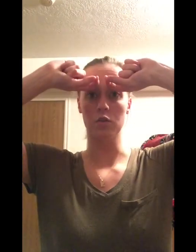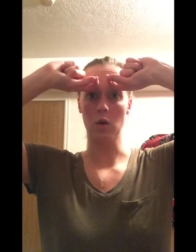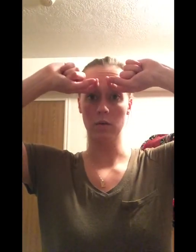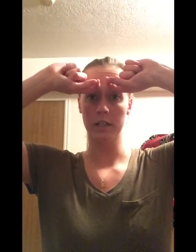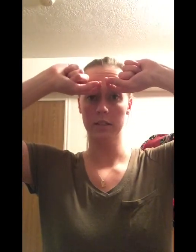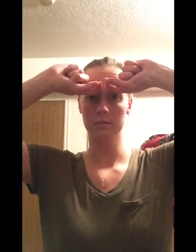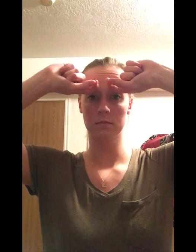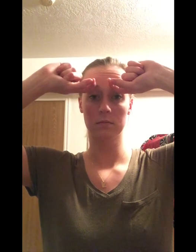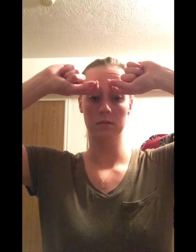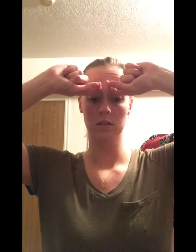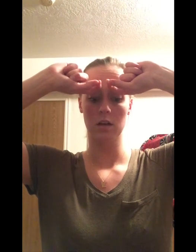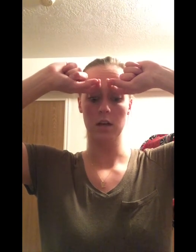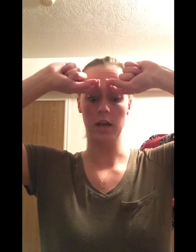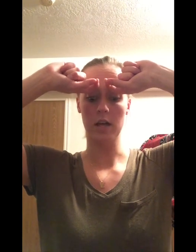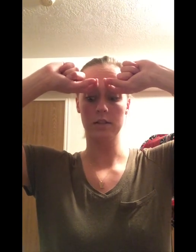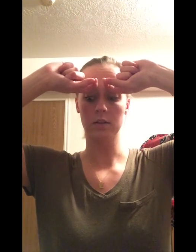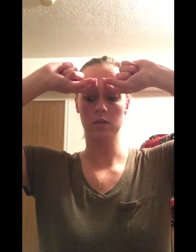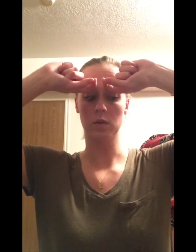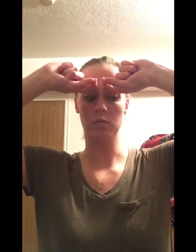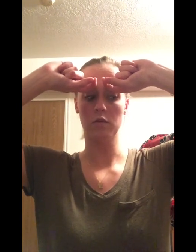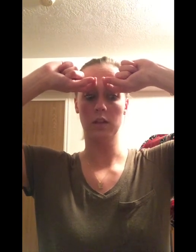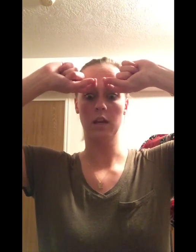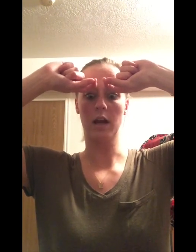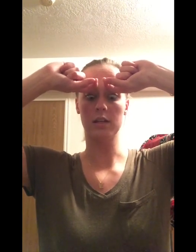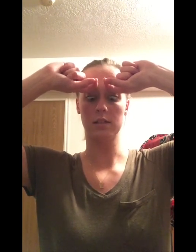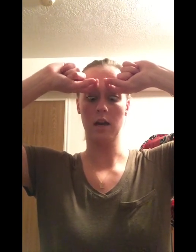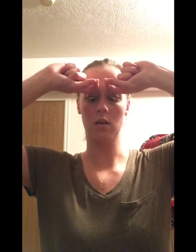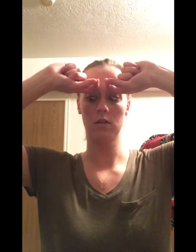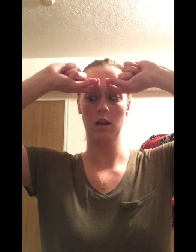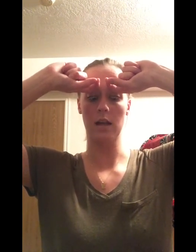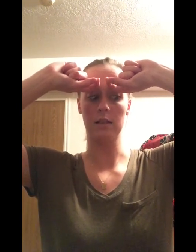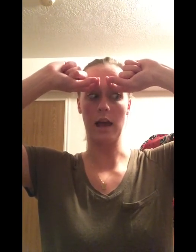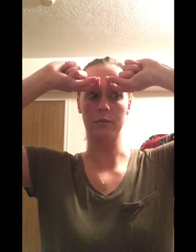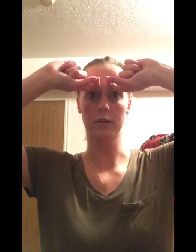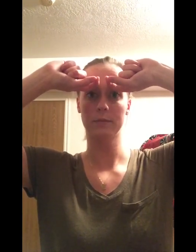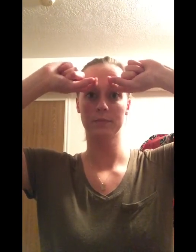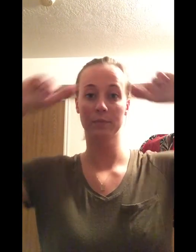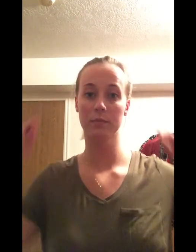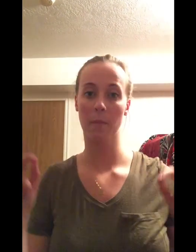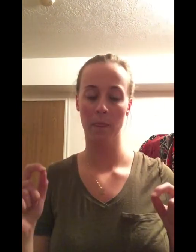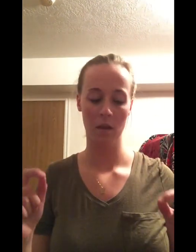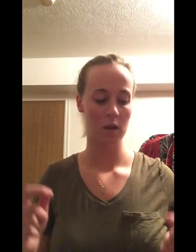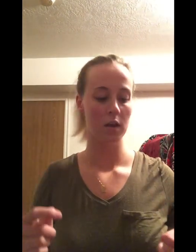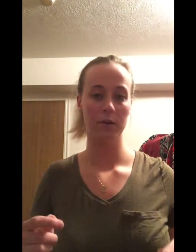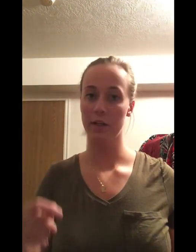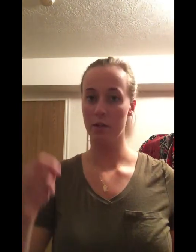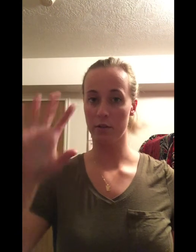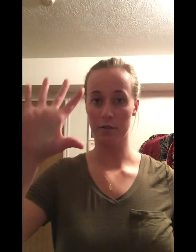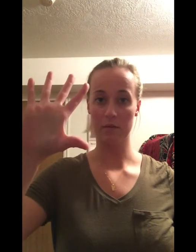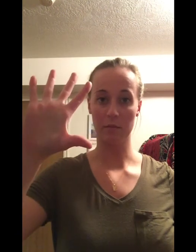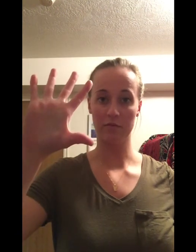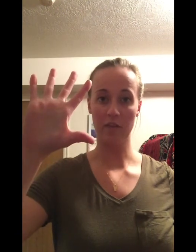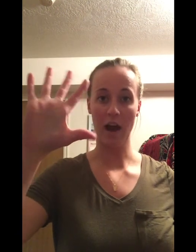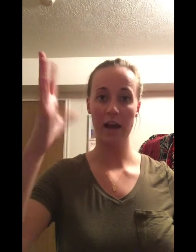the trochlear, again deals with moving the eyes down and lateral. Cranial nerve number five,